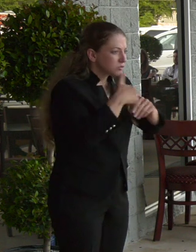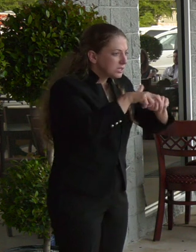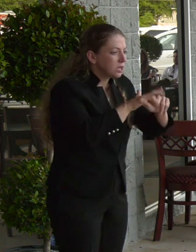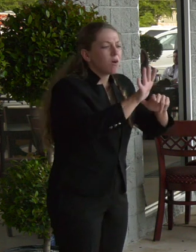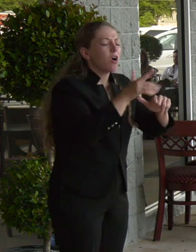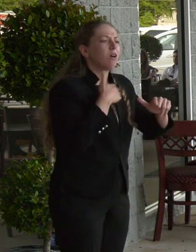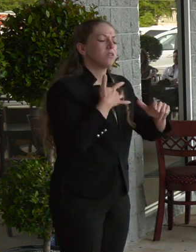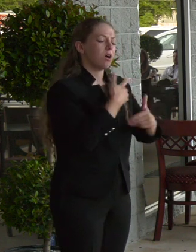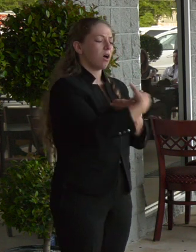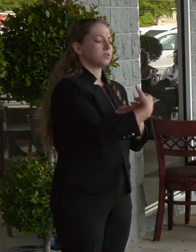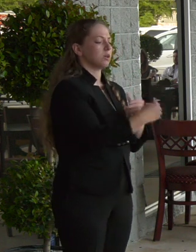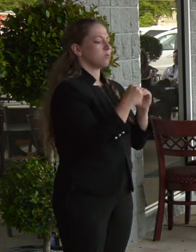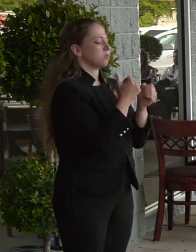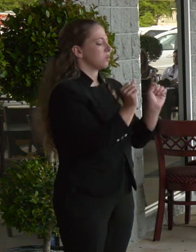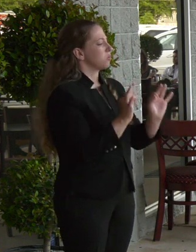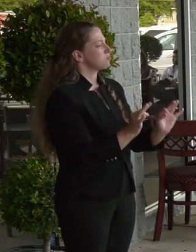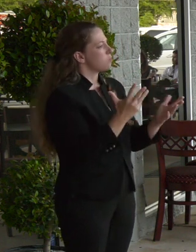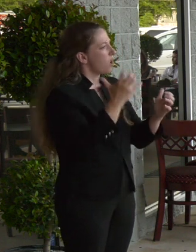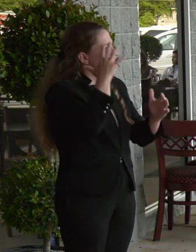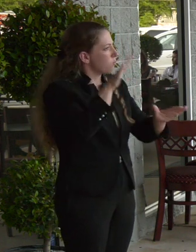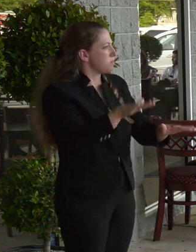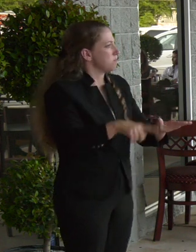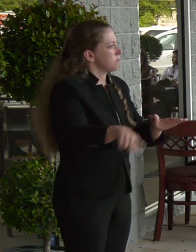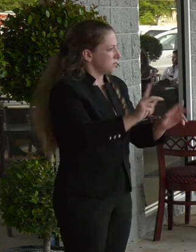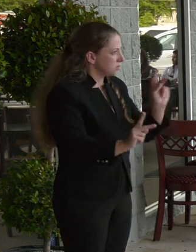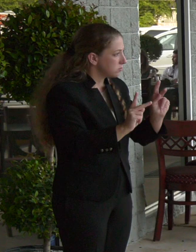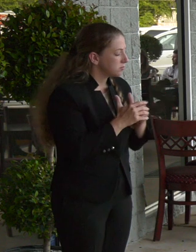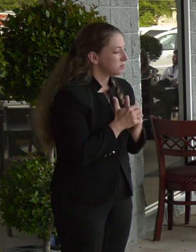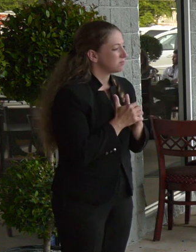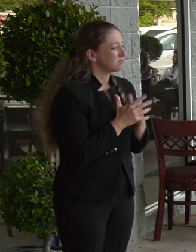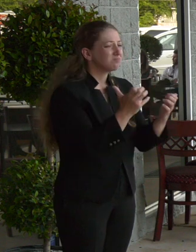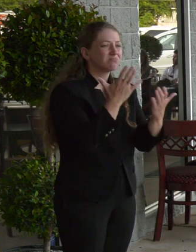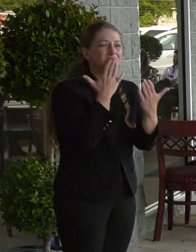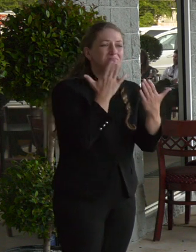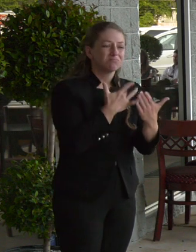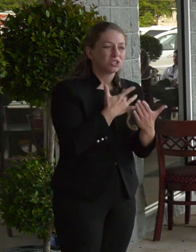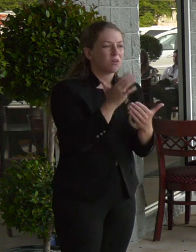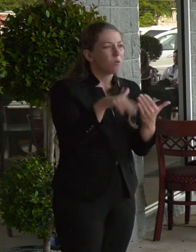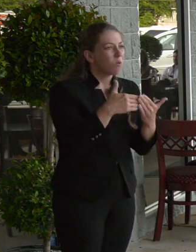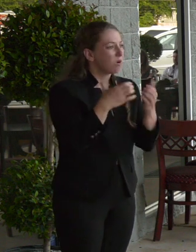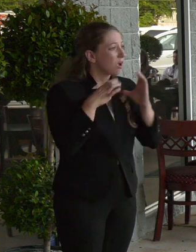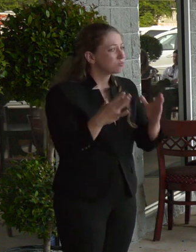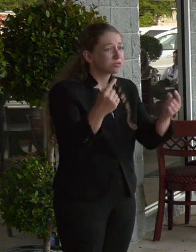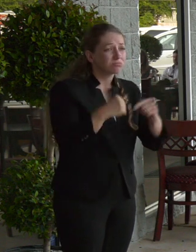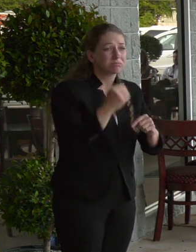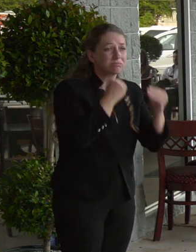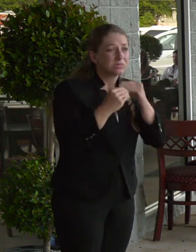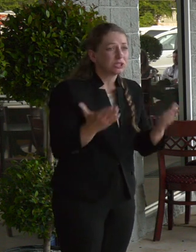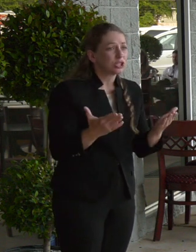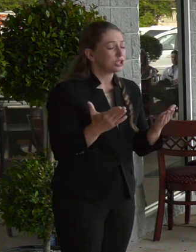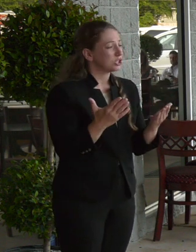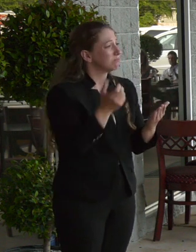So, with that in mind, we appreciate all the support from all of our customers. We support all of our local